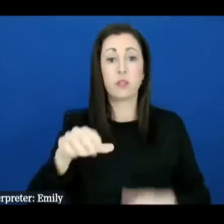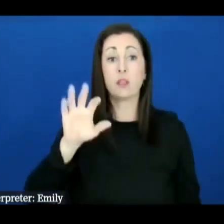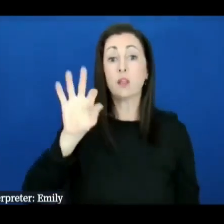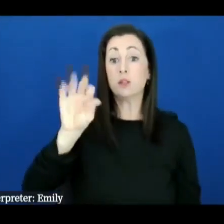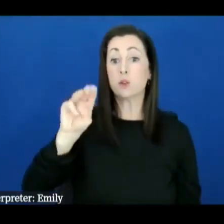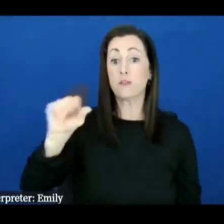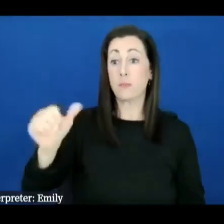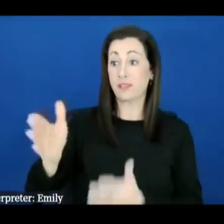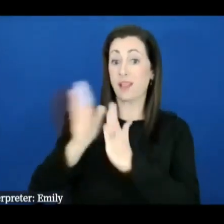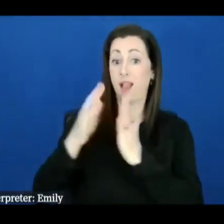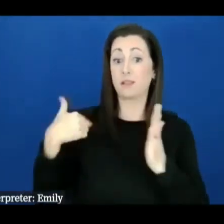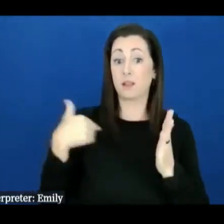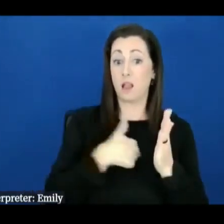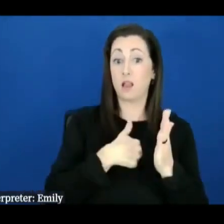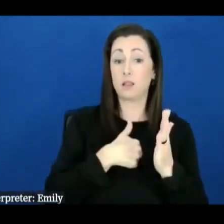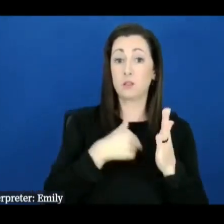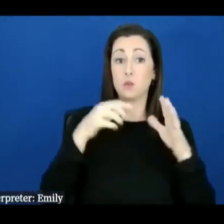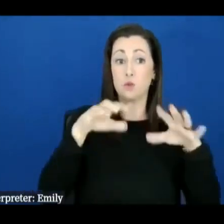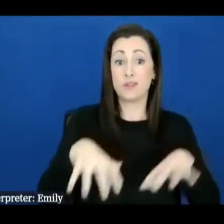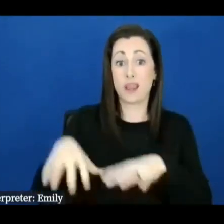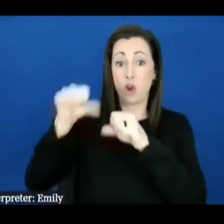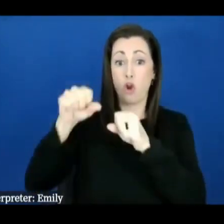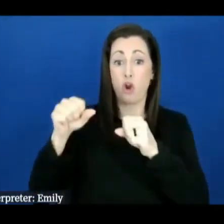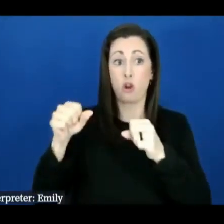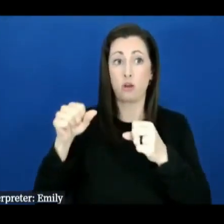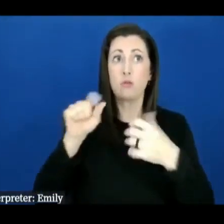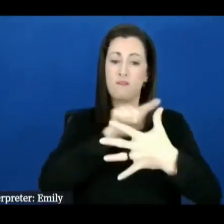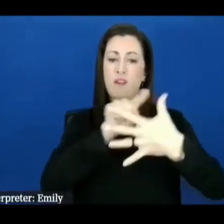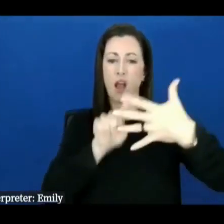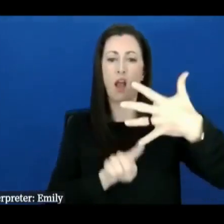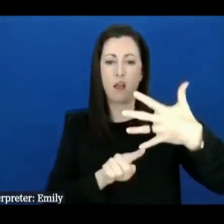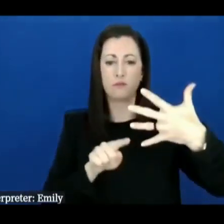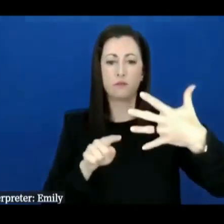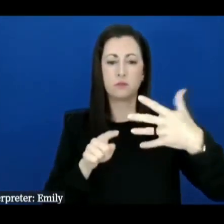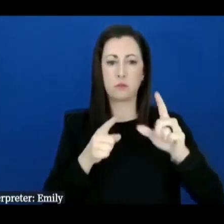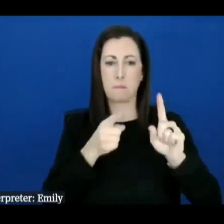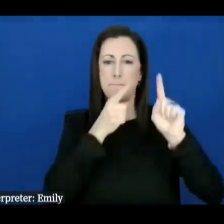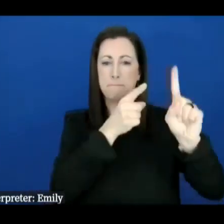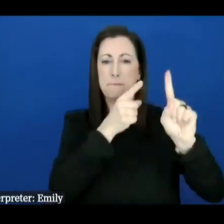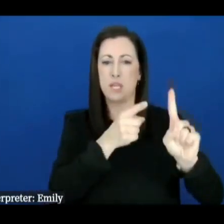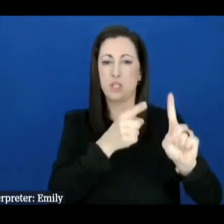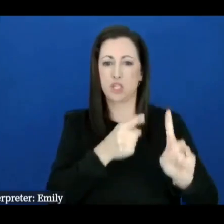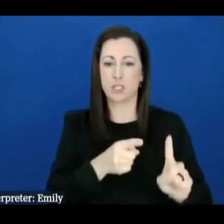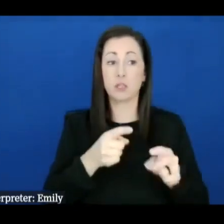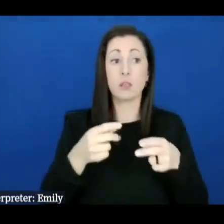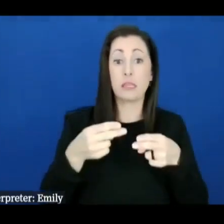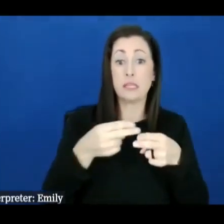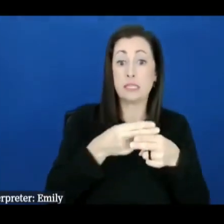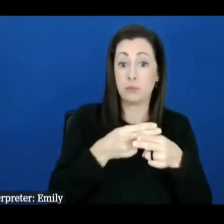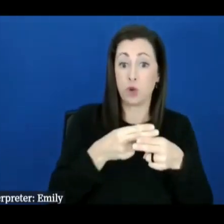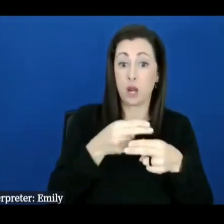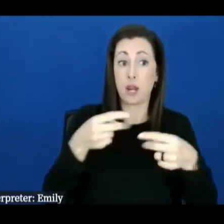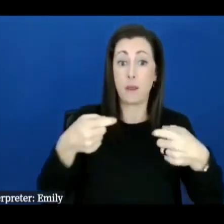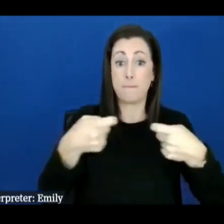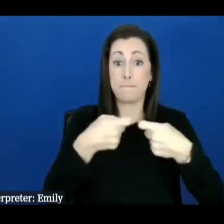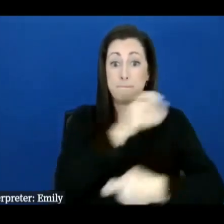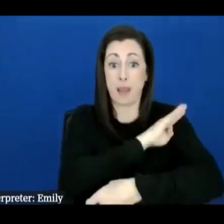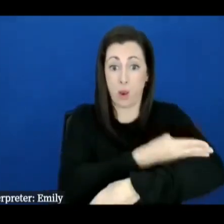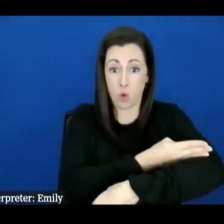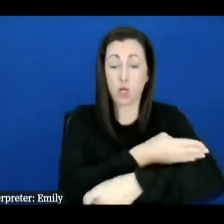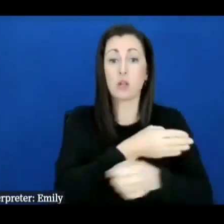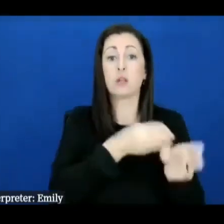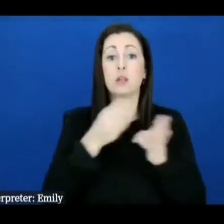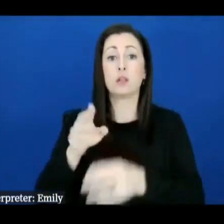basically it's really turned into five sort of different missionaries uh we've got a temporary power mission we have a debris mission